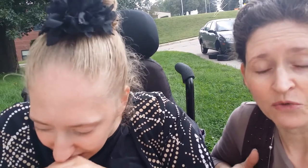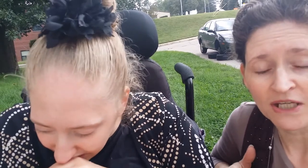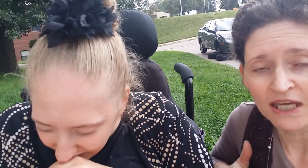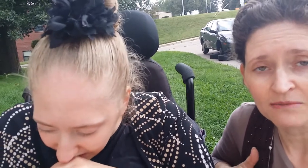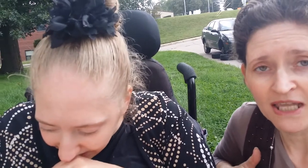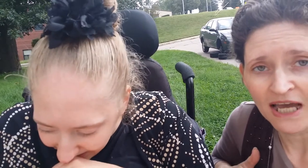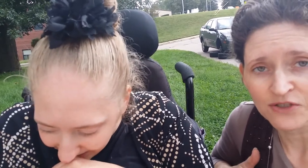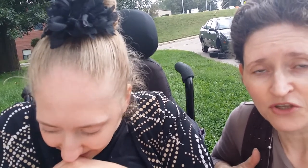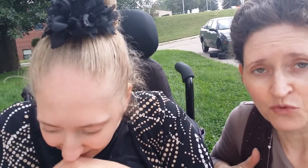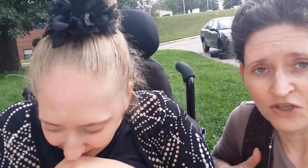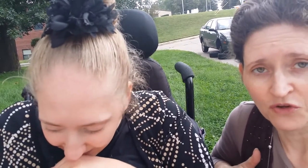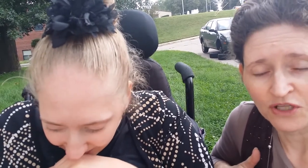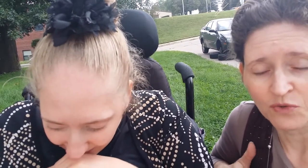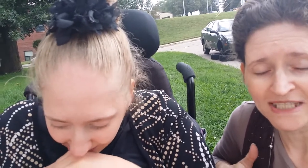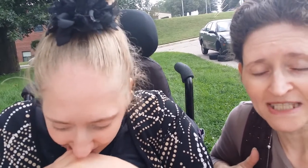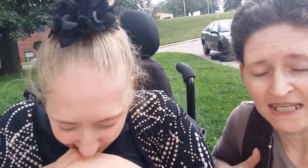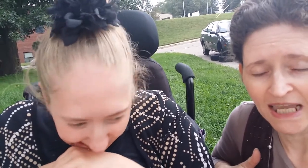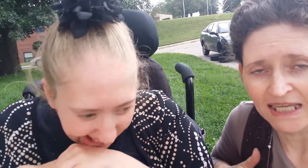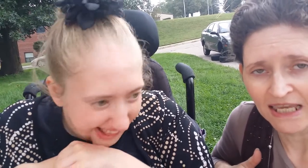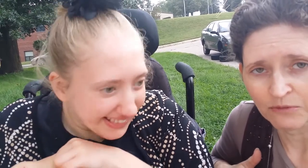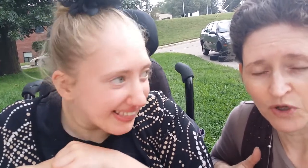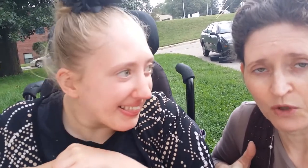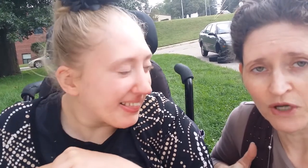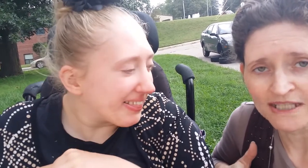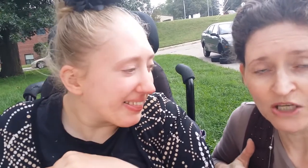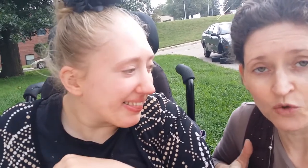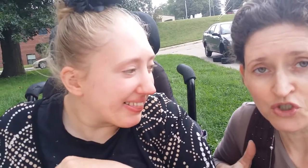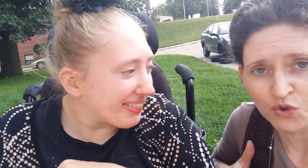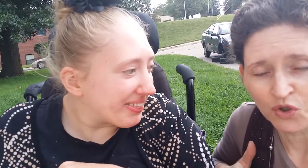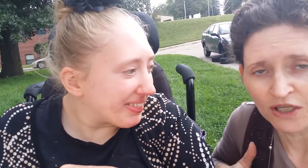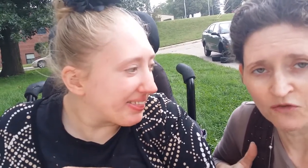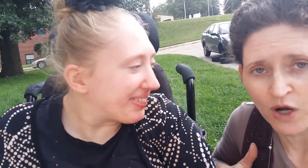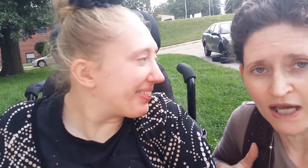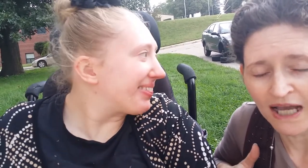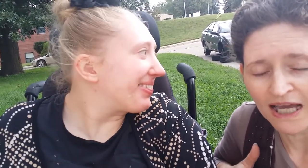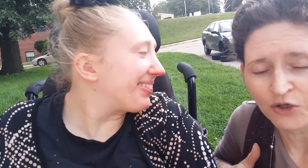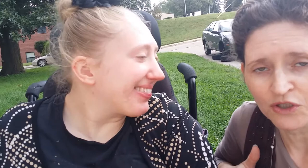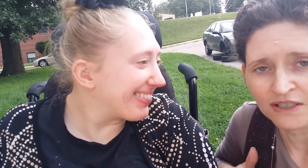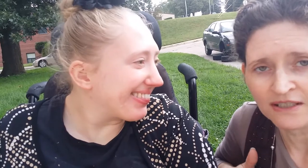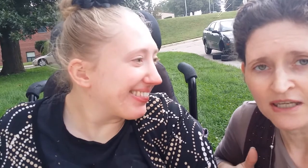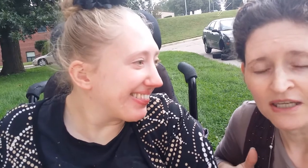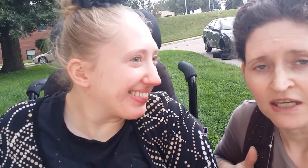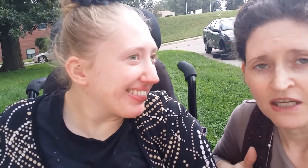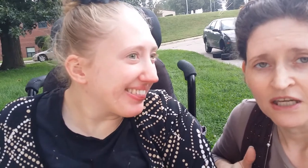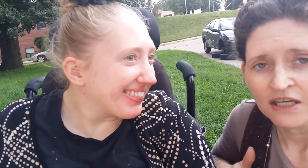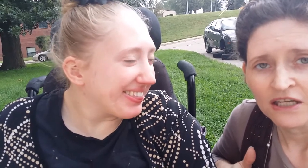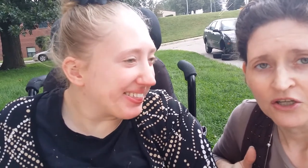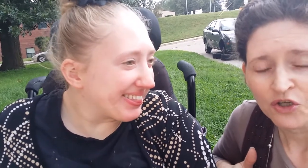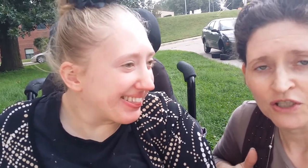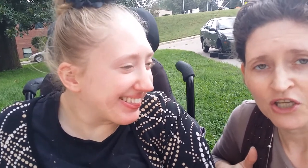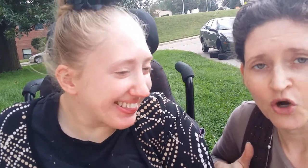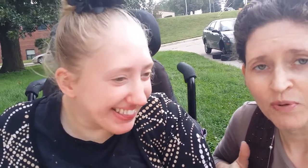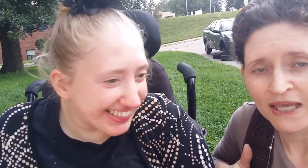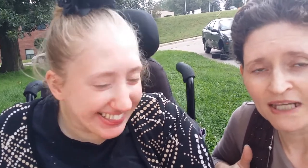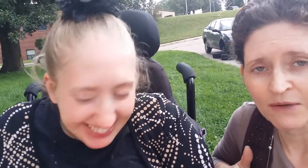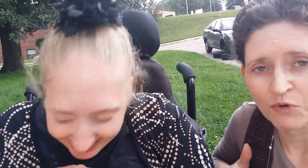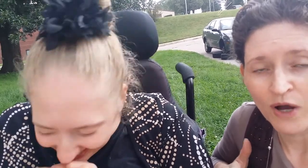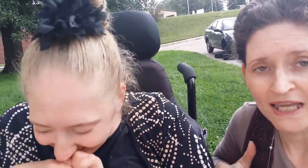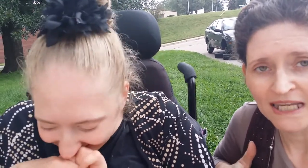They were going to come to the house at 3.30 when a CNA came. When he realized the whole story of why I couldn't, couldn't go pick it up and why I